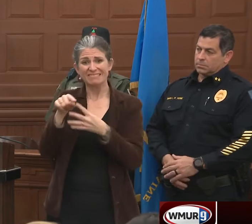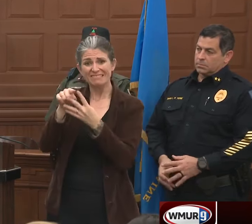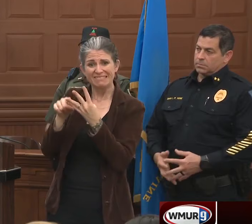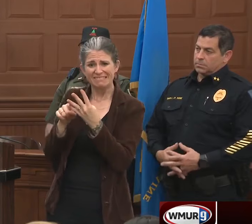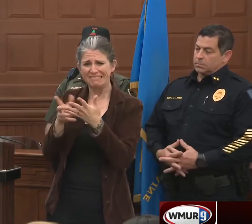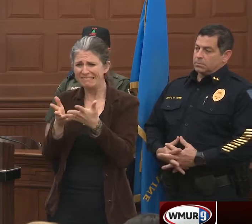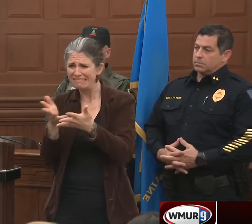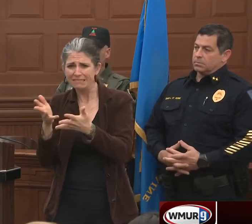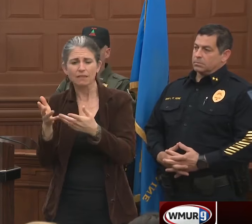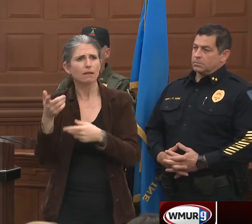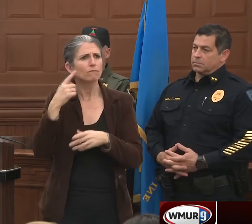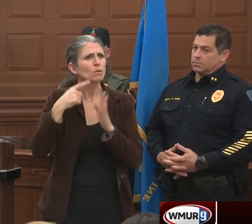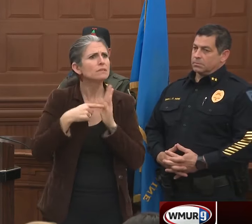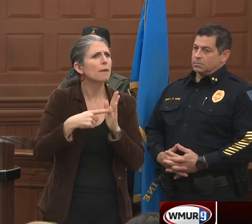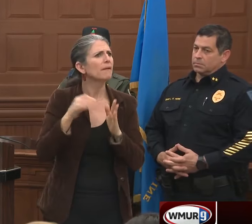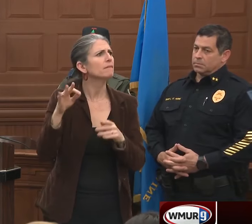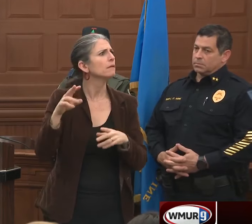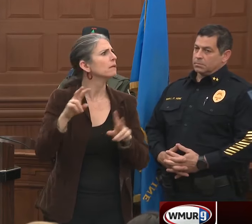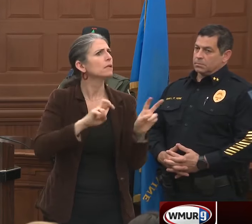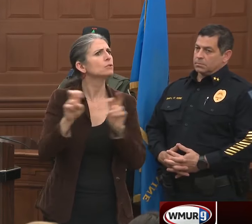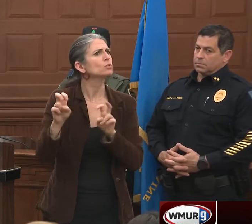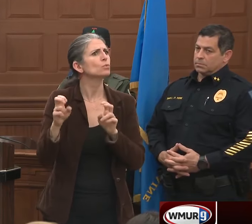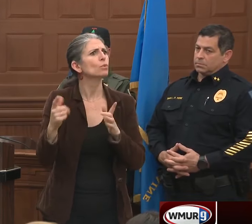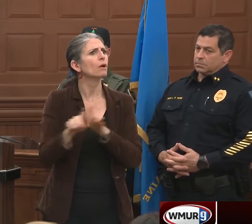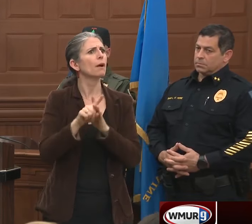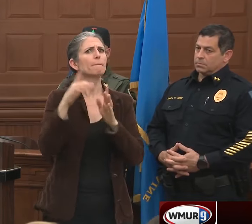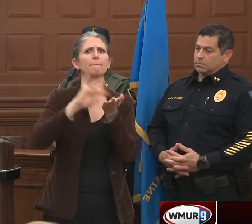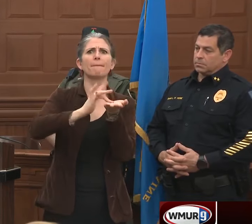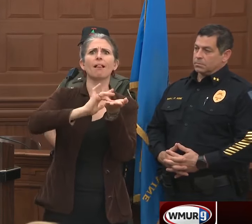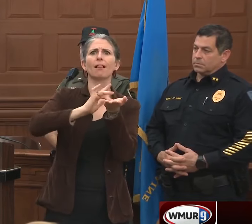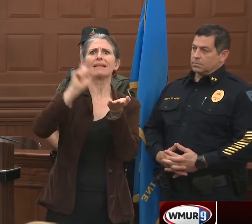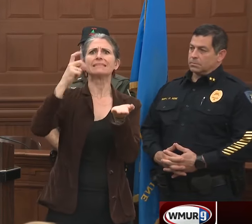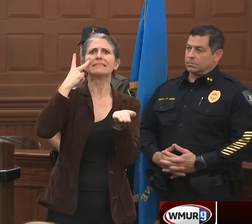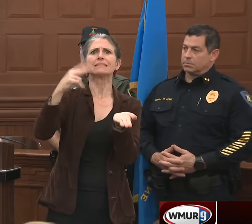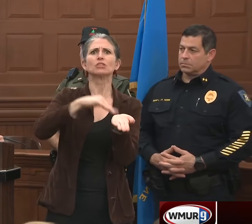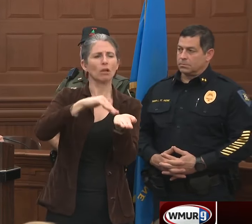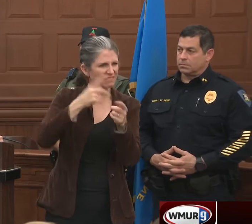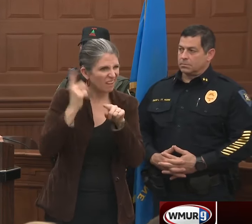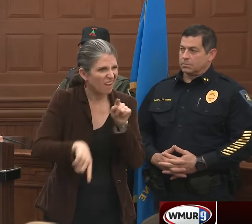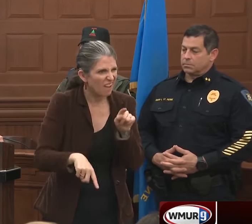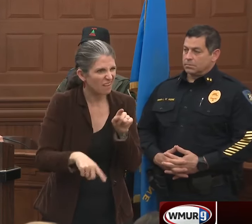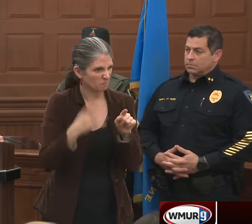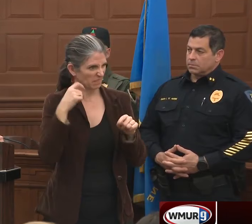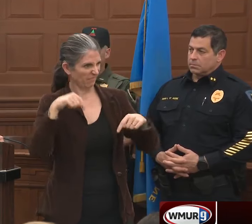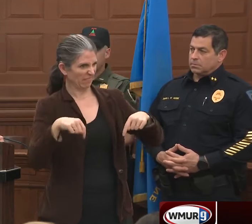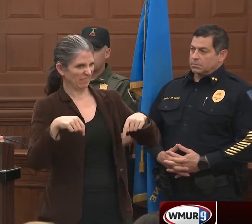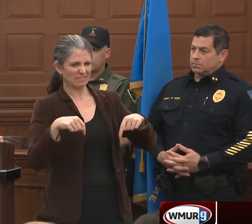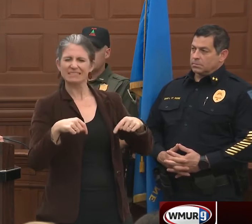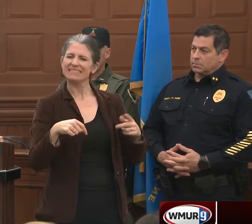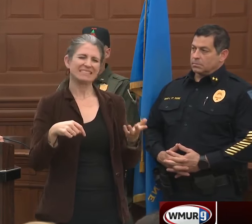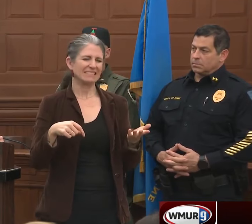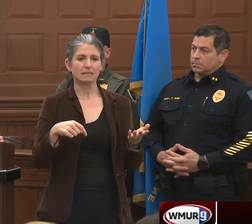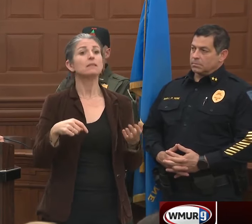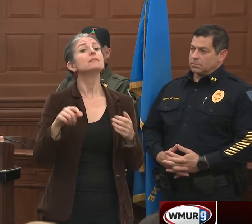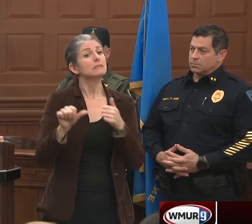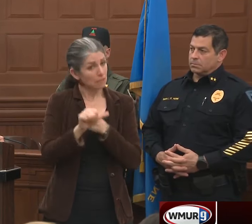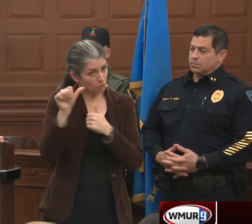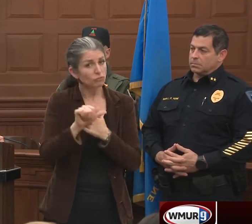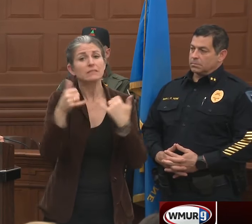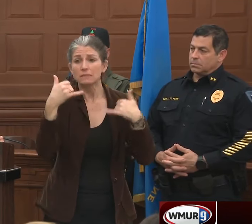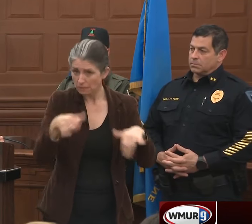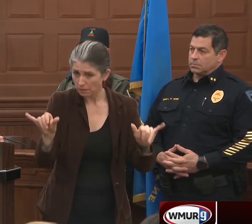doctors and in schools? And while this is still absolutely a dangerous situation without question, we've got to make